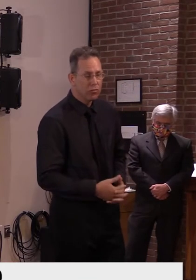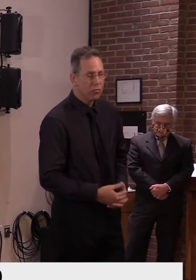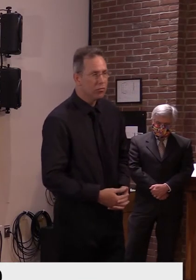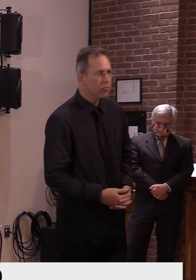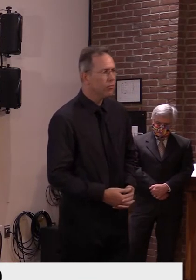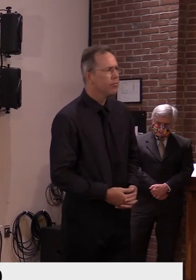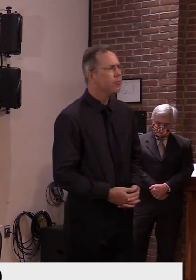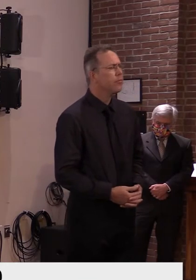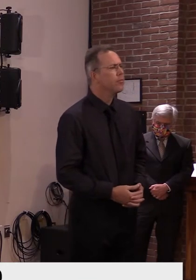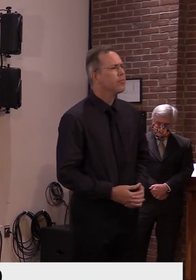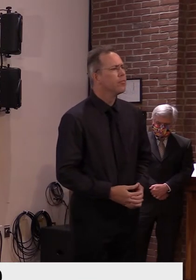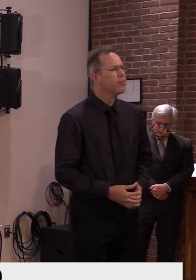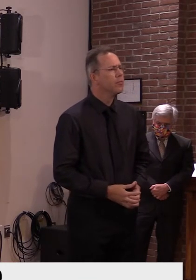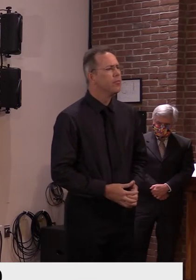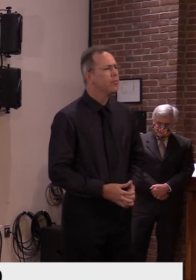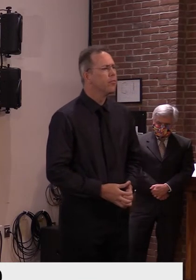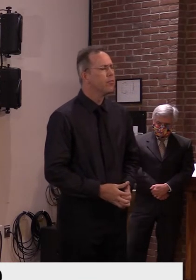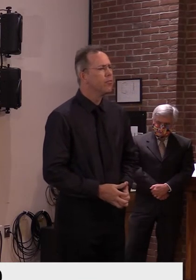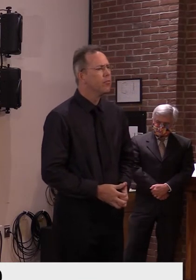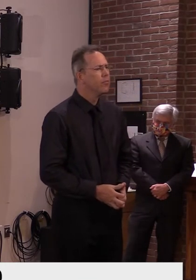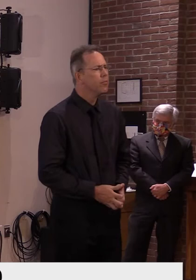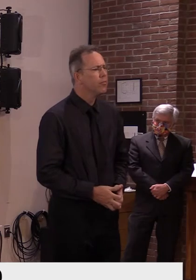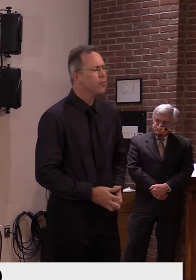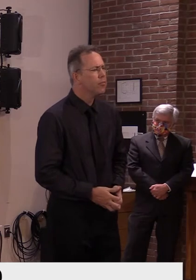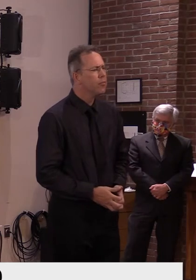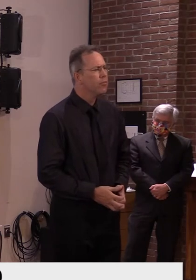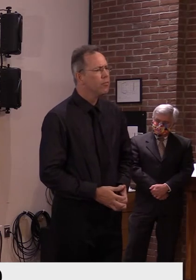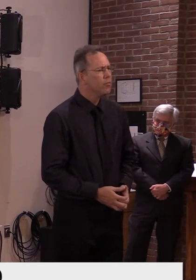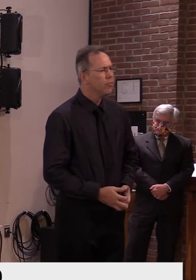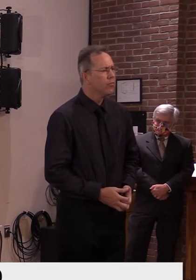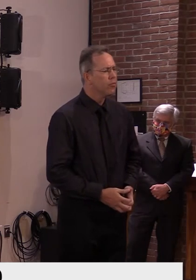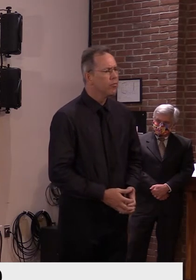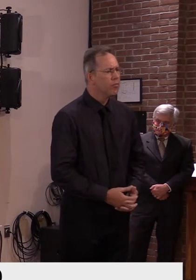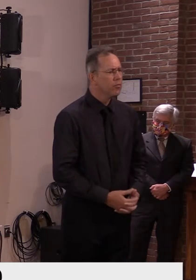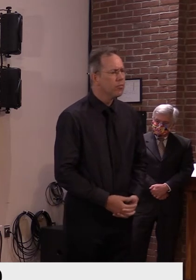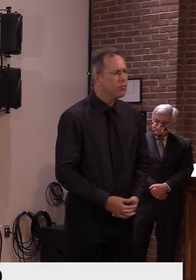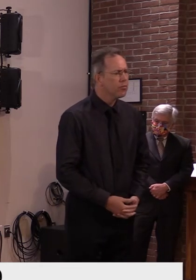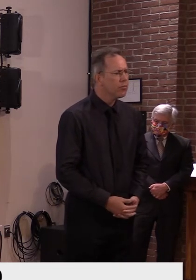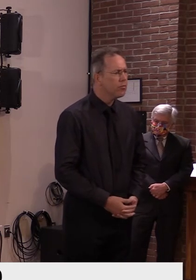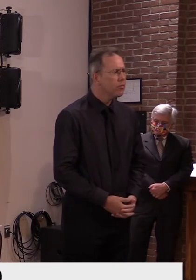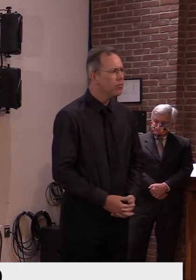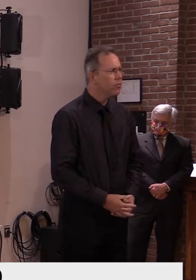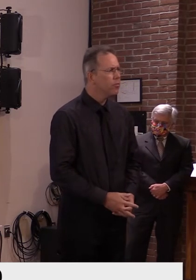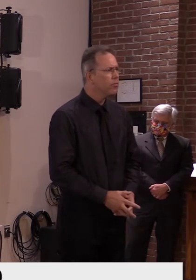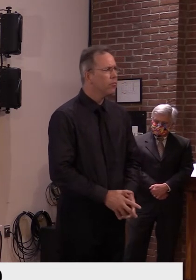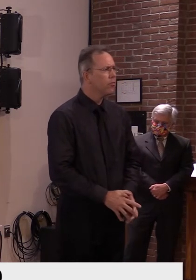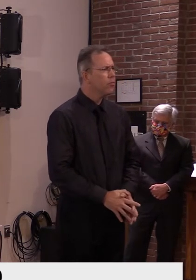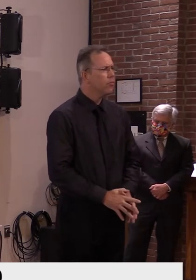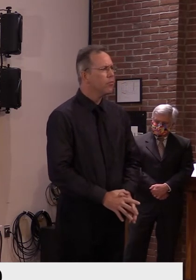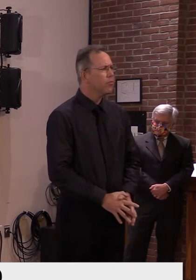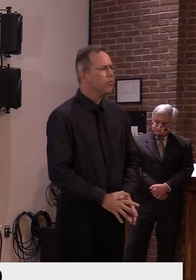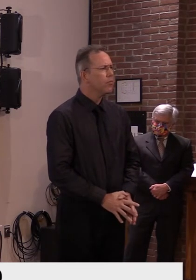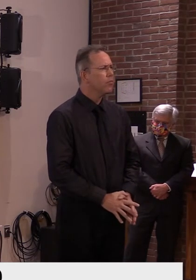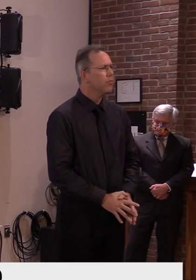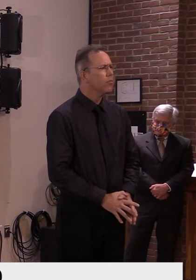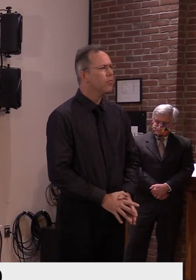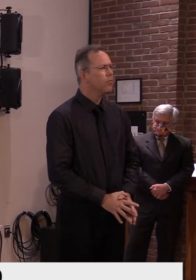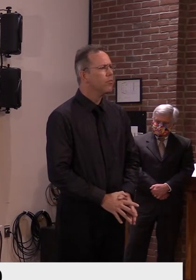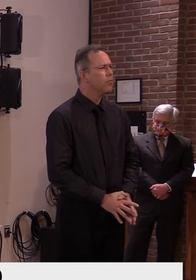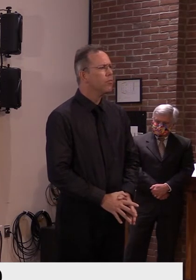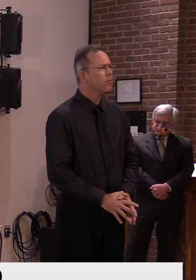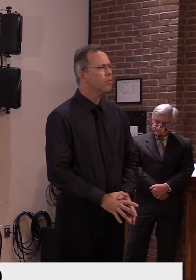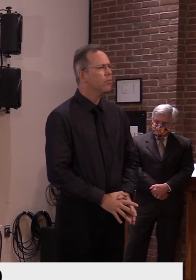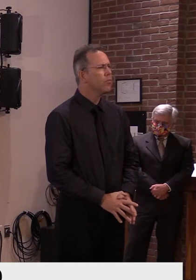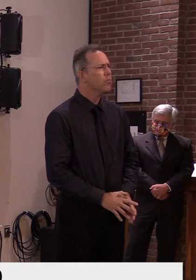The, uh, school data total, um, your, um, your slides due to say that there are six